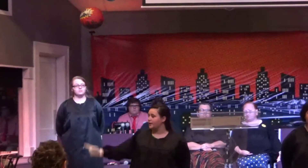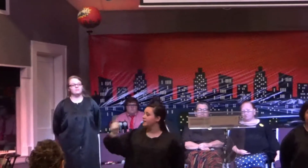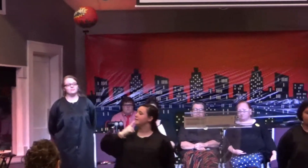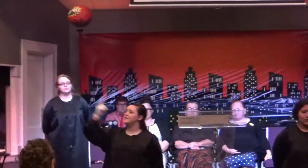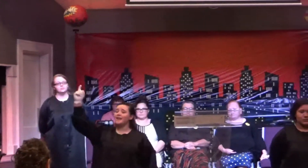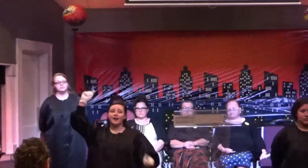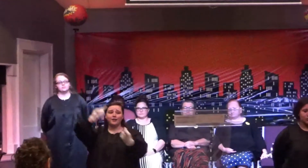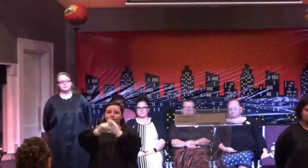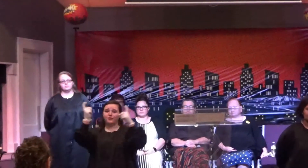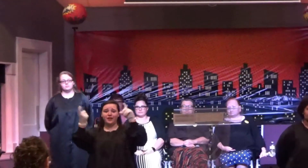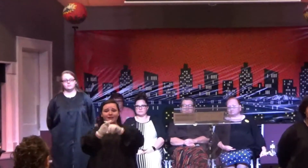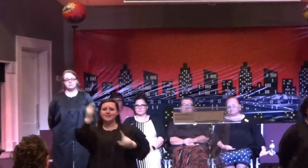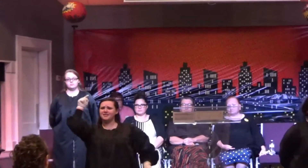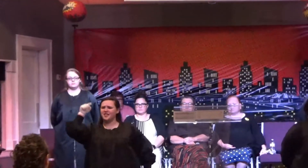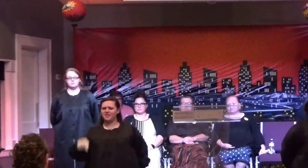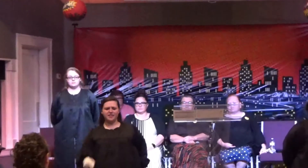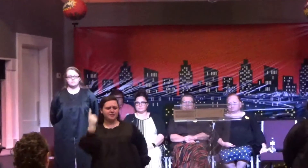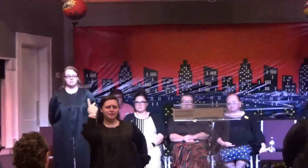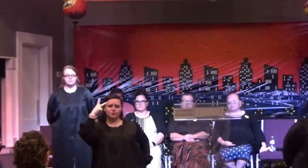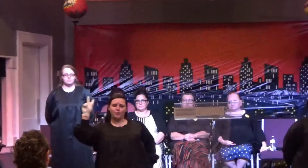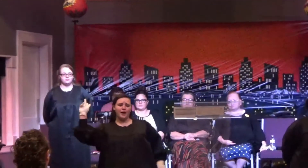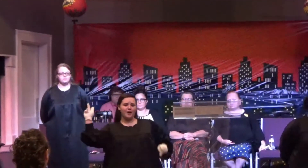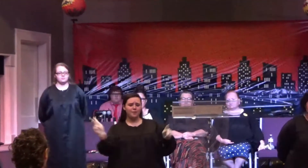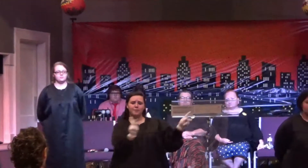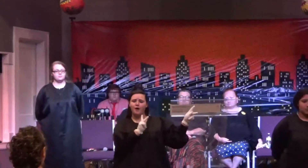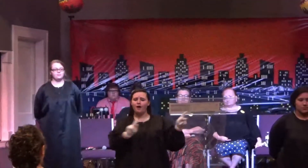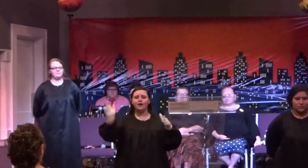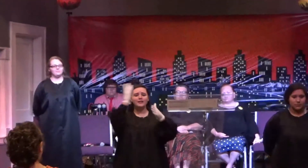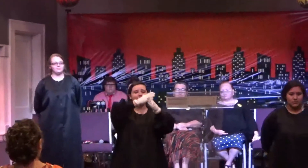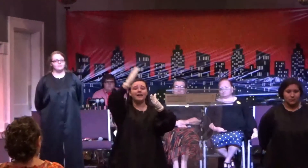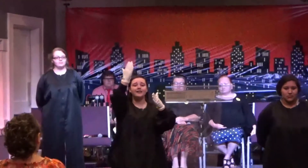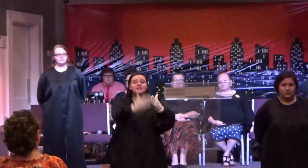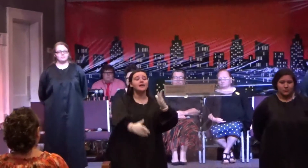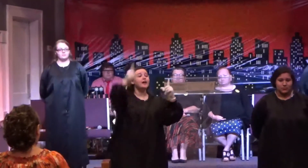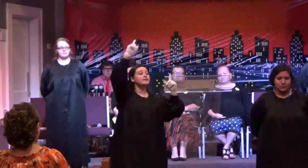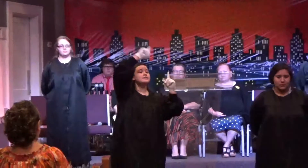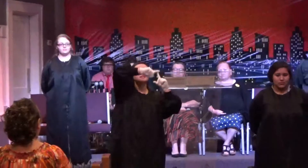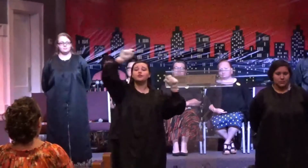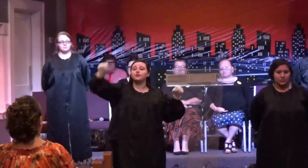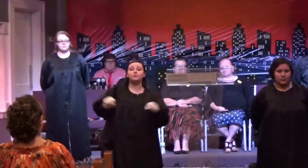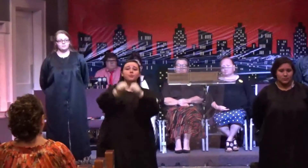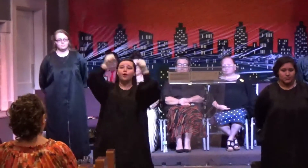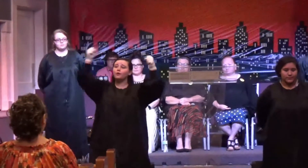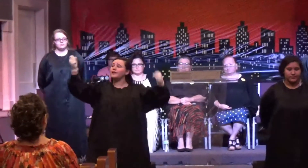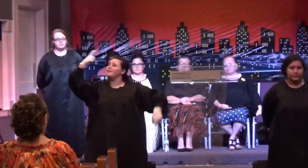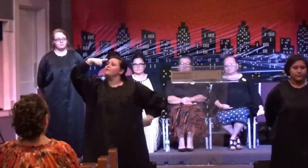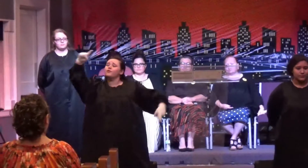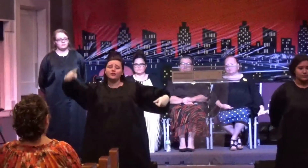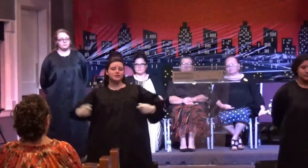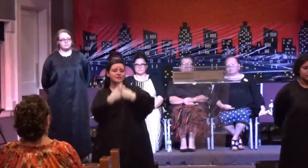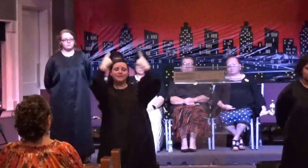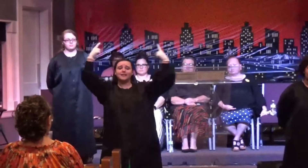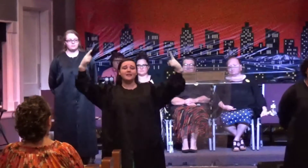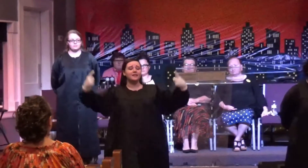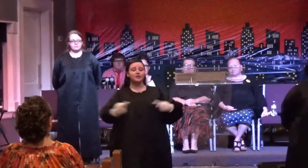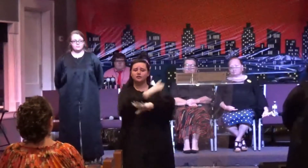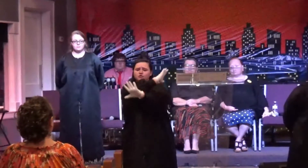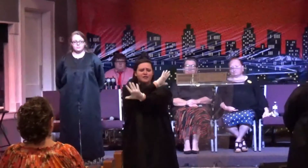Tell your friends that this is where the party ends Until you're broken for your sins, you